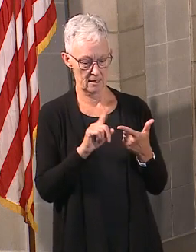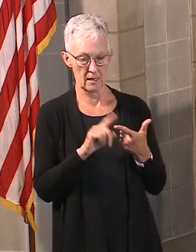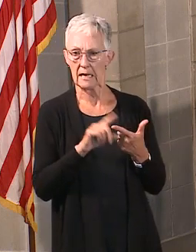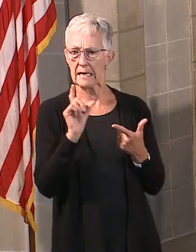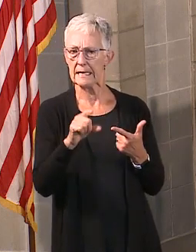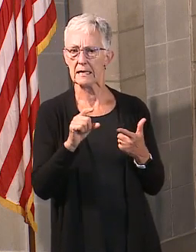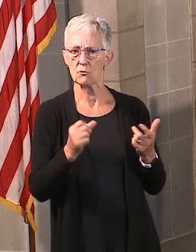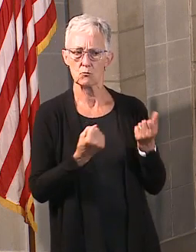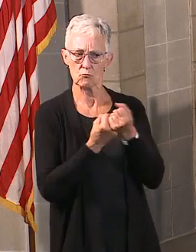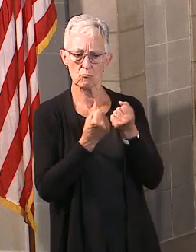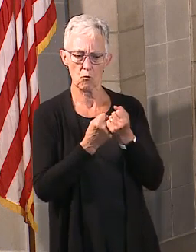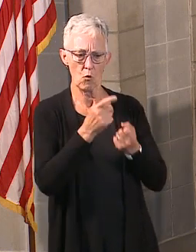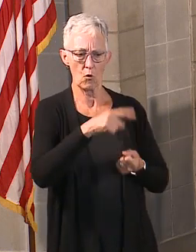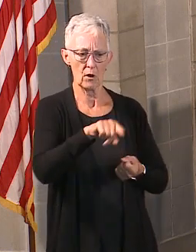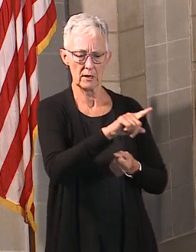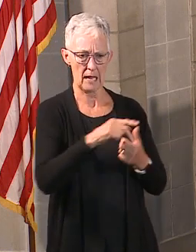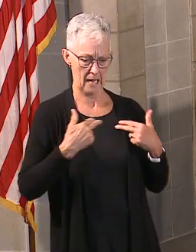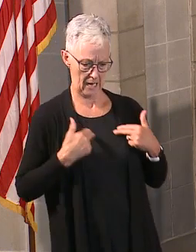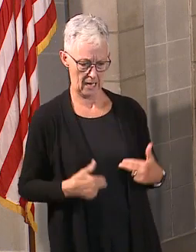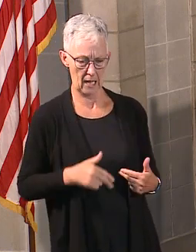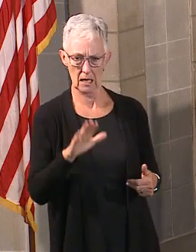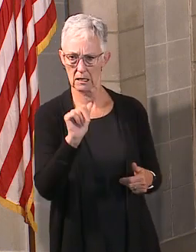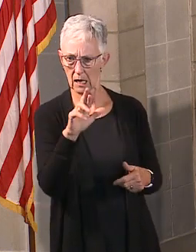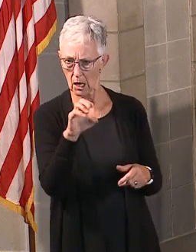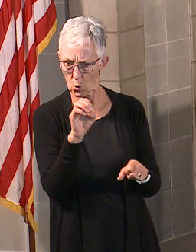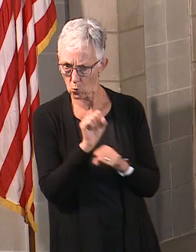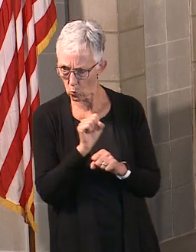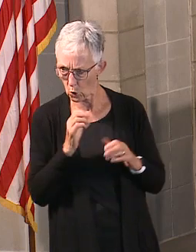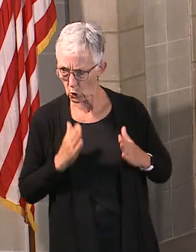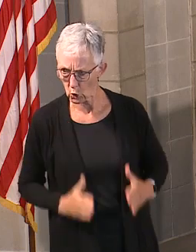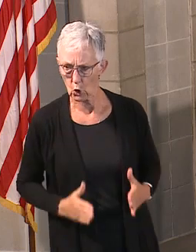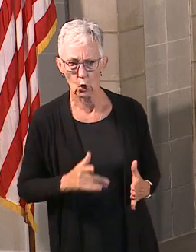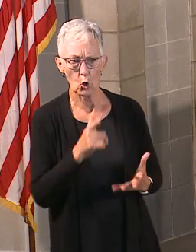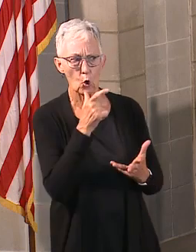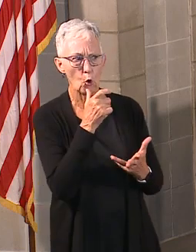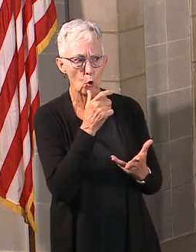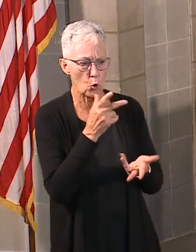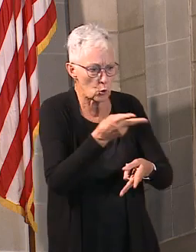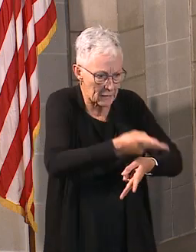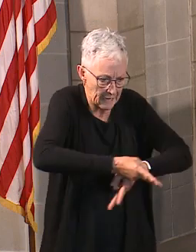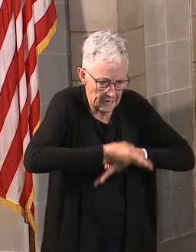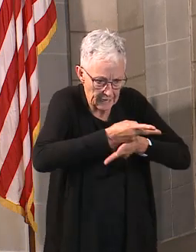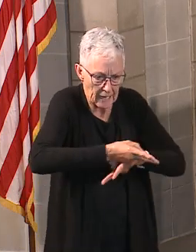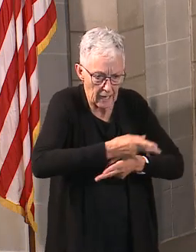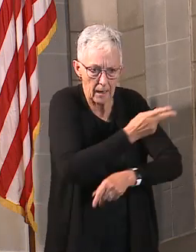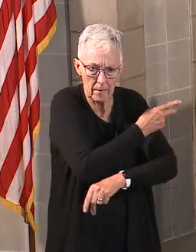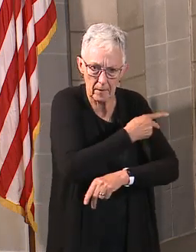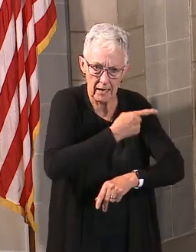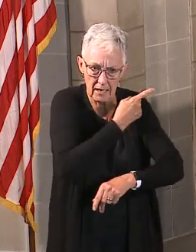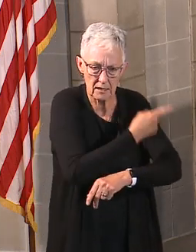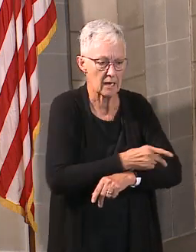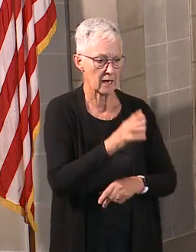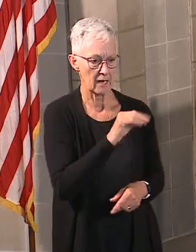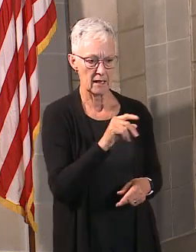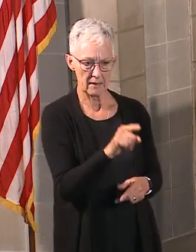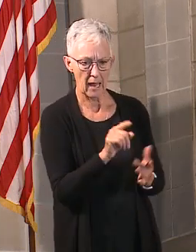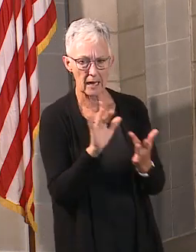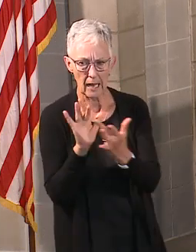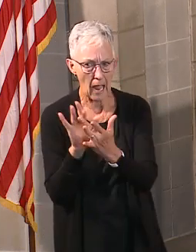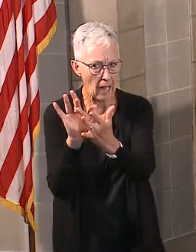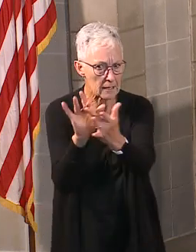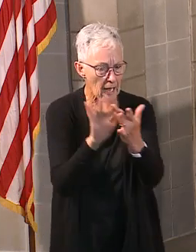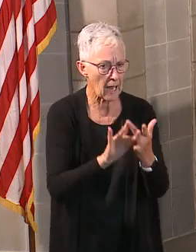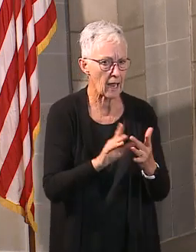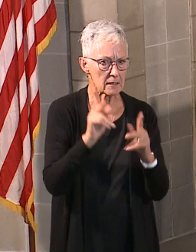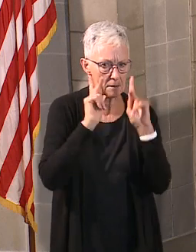triage services for patients, contacting patients who have been tested, and just making sure that we can provide them